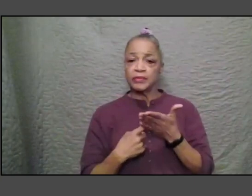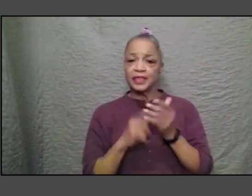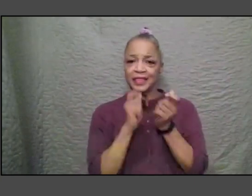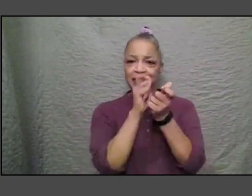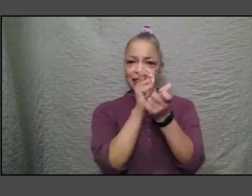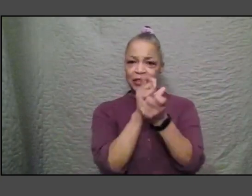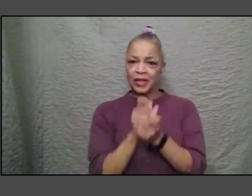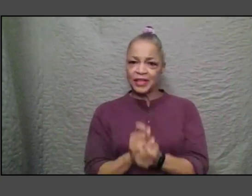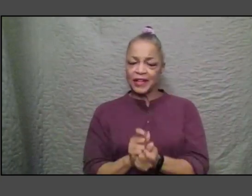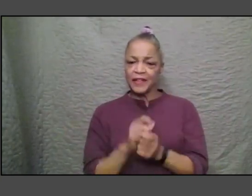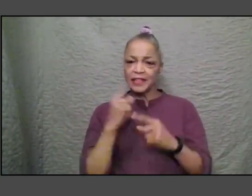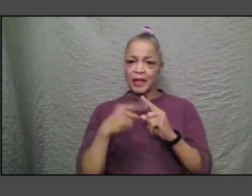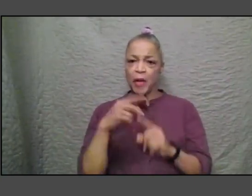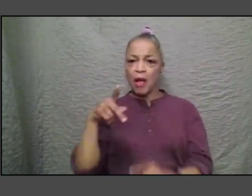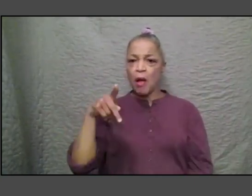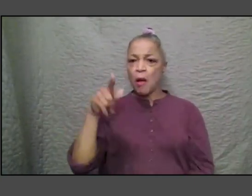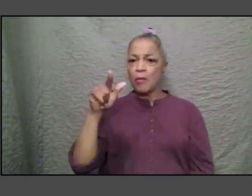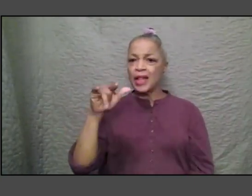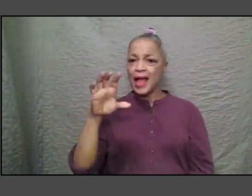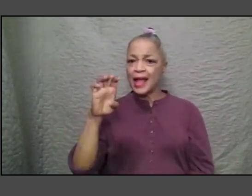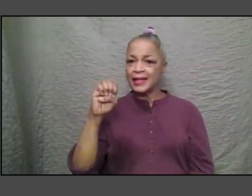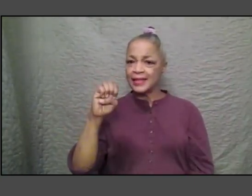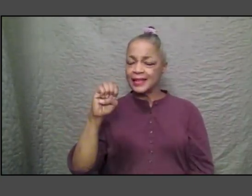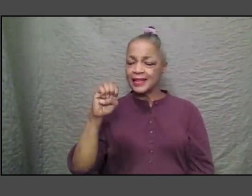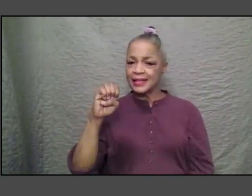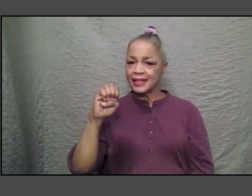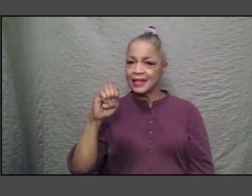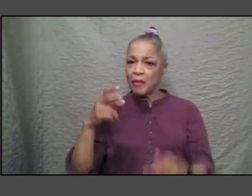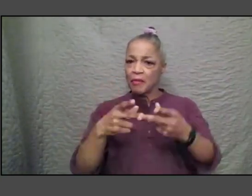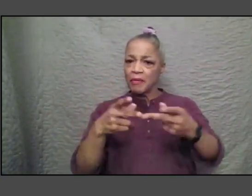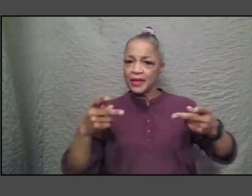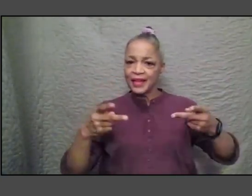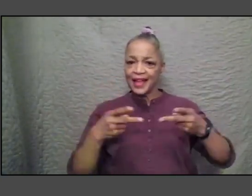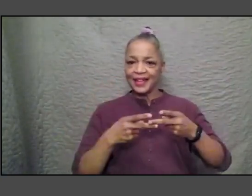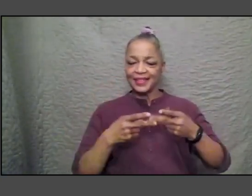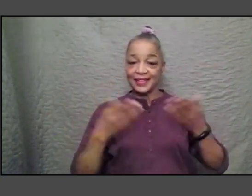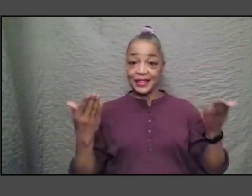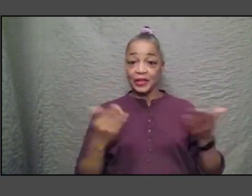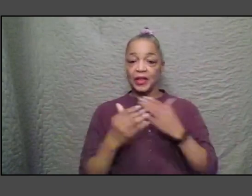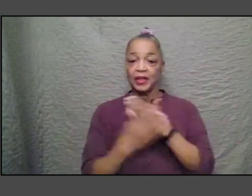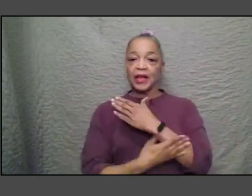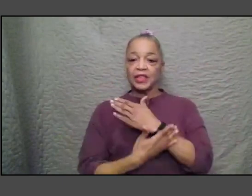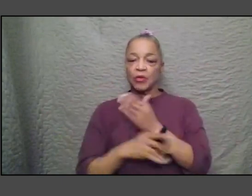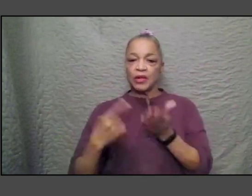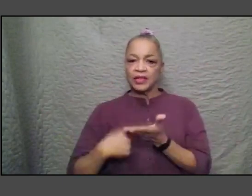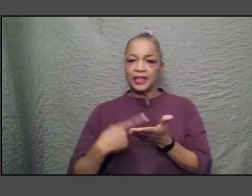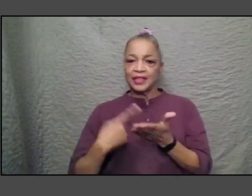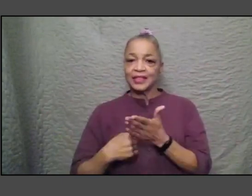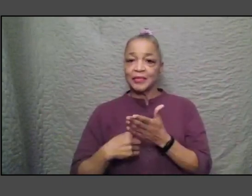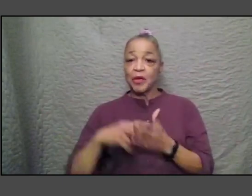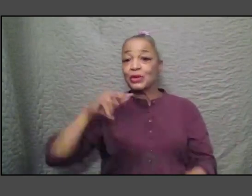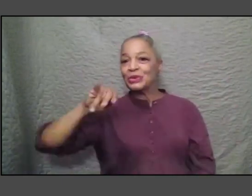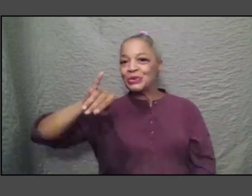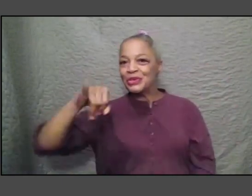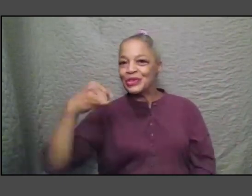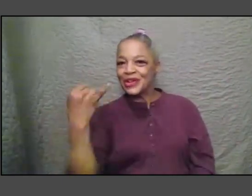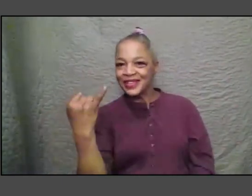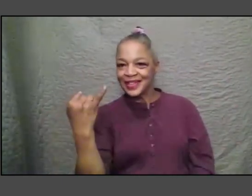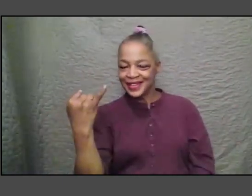the specificity of place in this country and i want to talk to you about jerseyness which uh you know i saw you on the